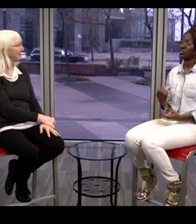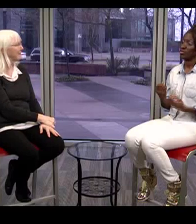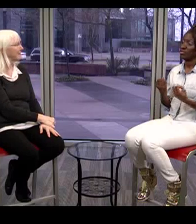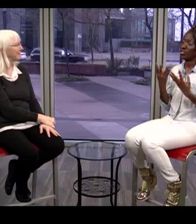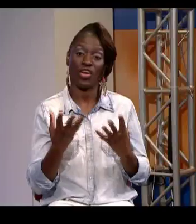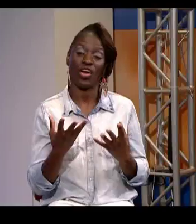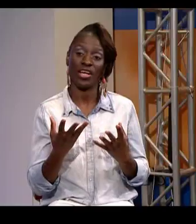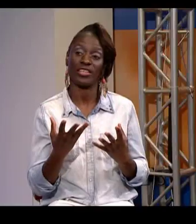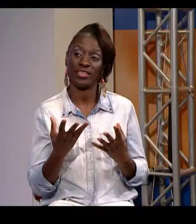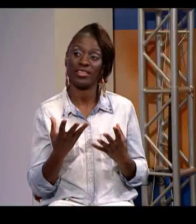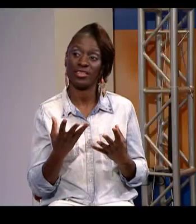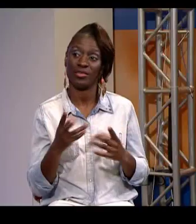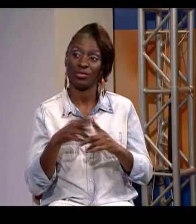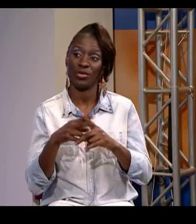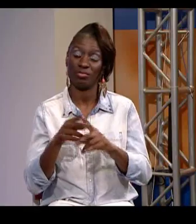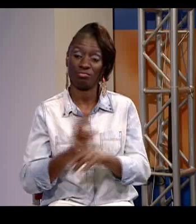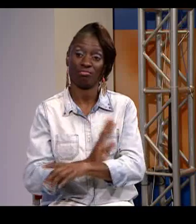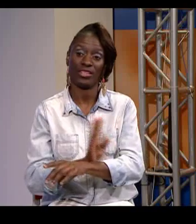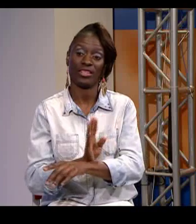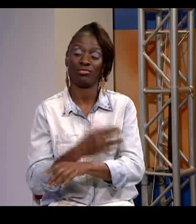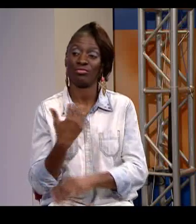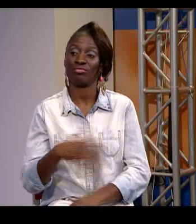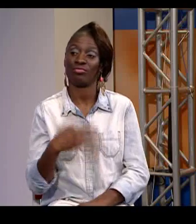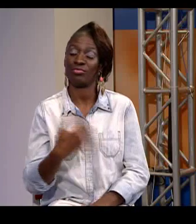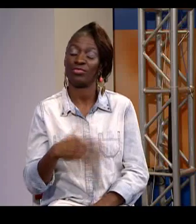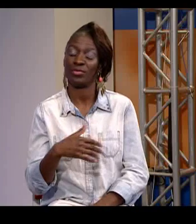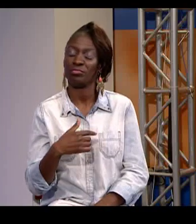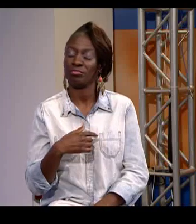Okay. That's a lot of appointments. Yeah, quite busy.